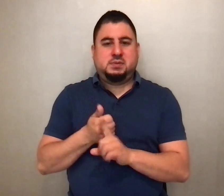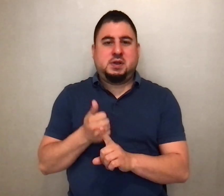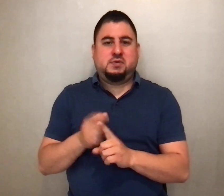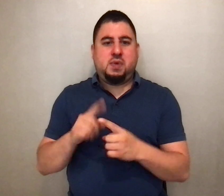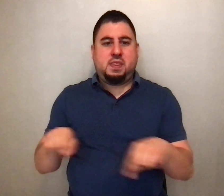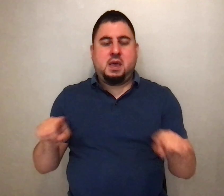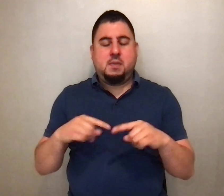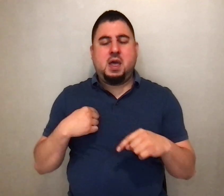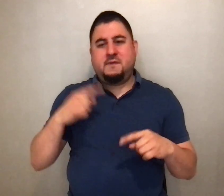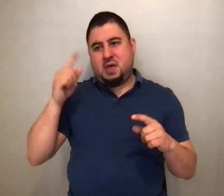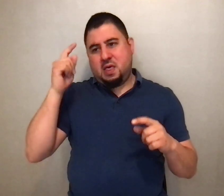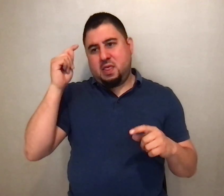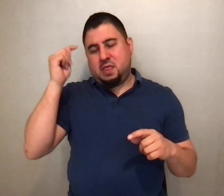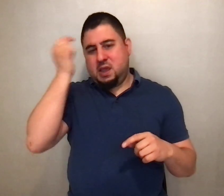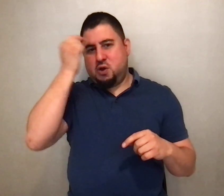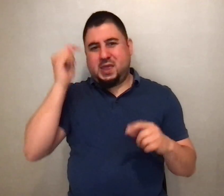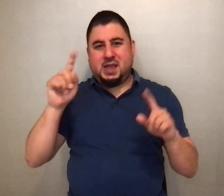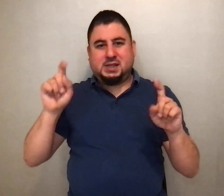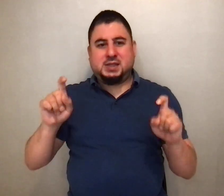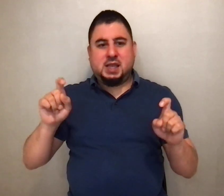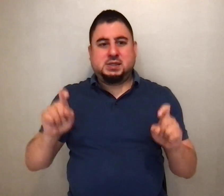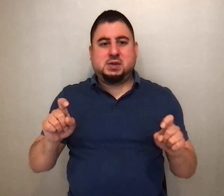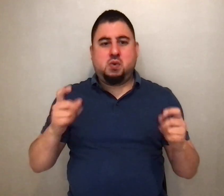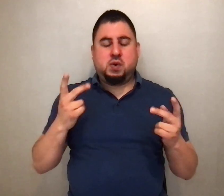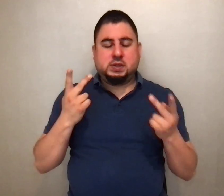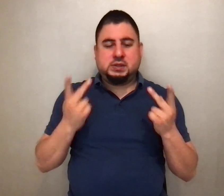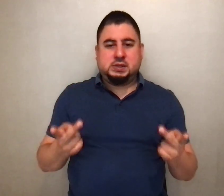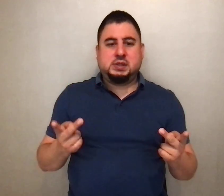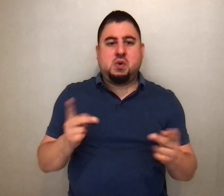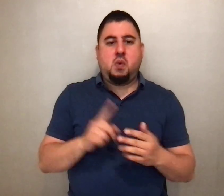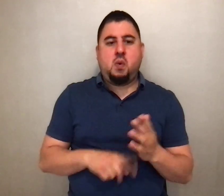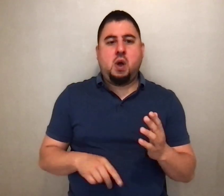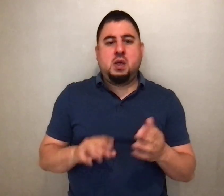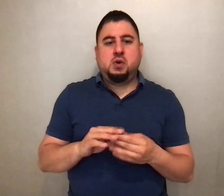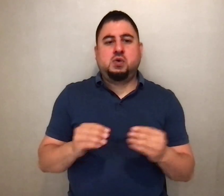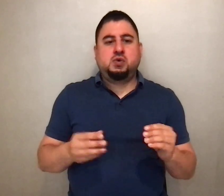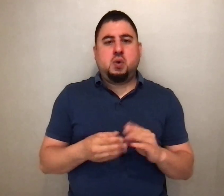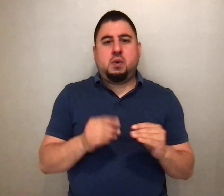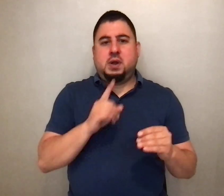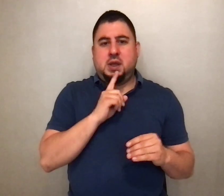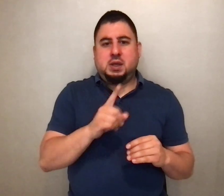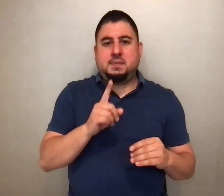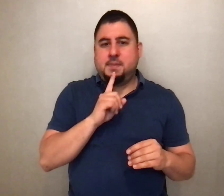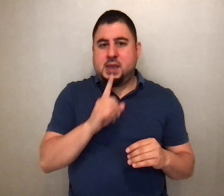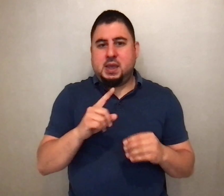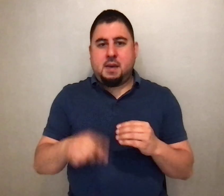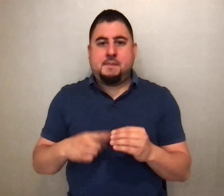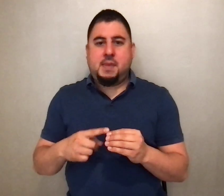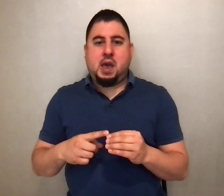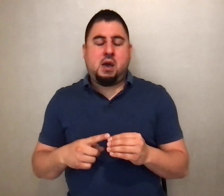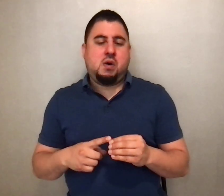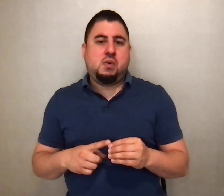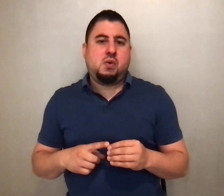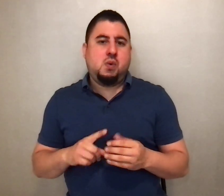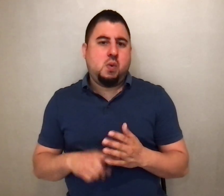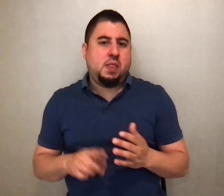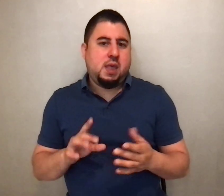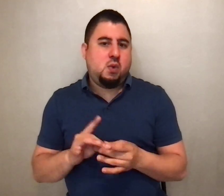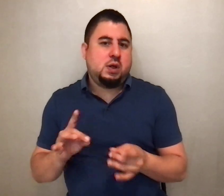that he's testing them. He wants to see what the story is going to be. And so which